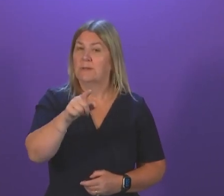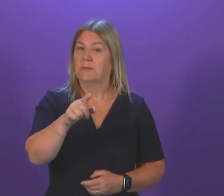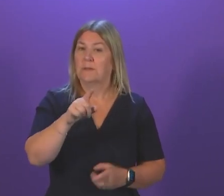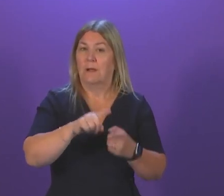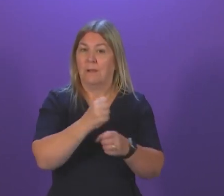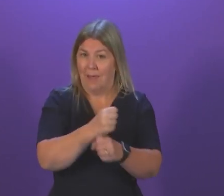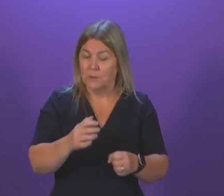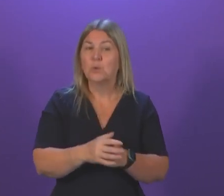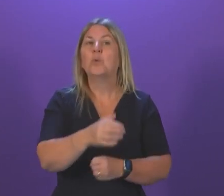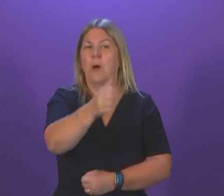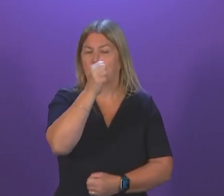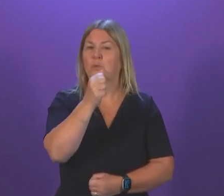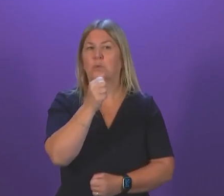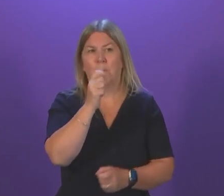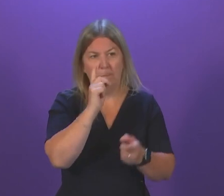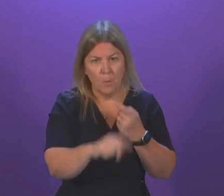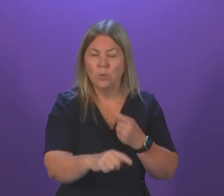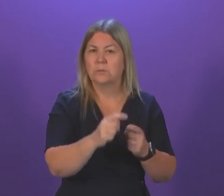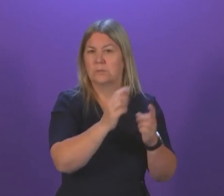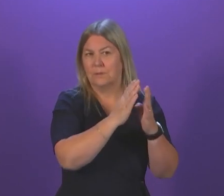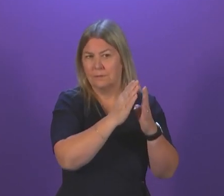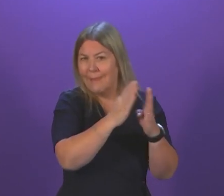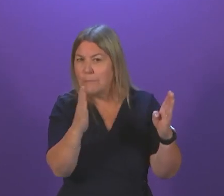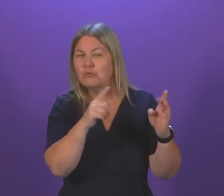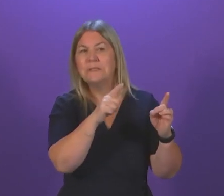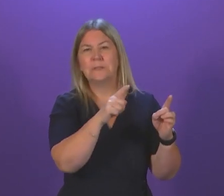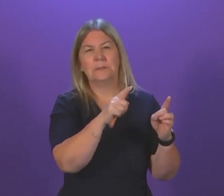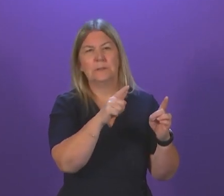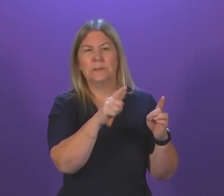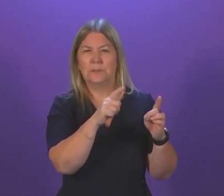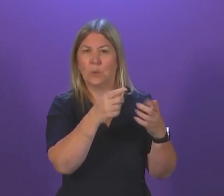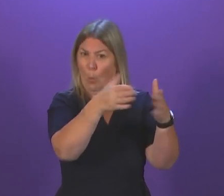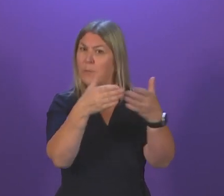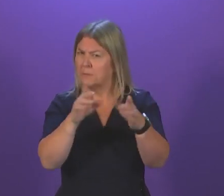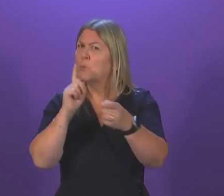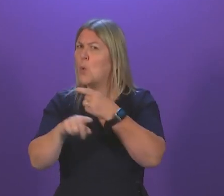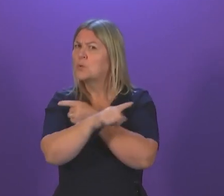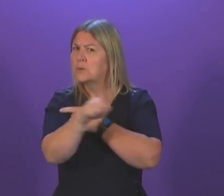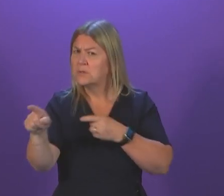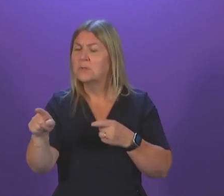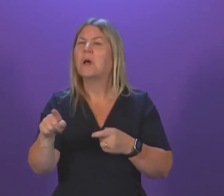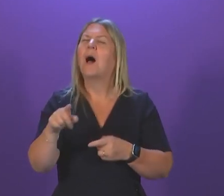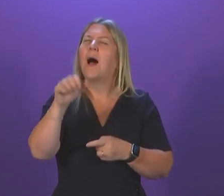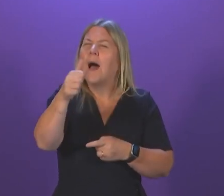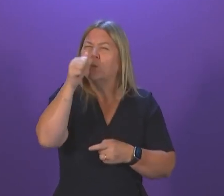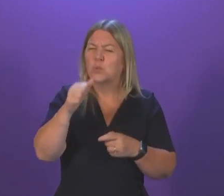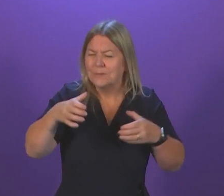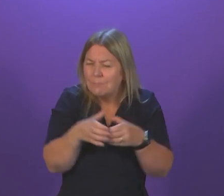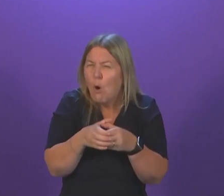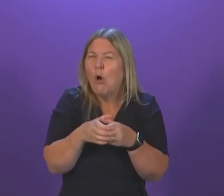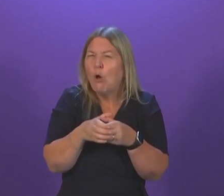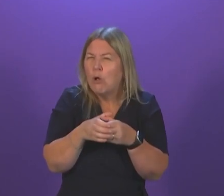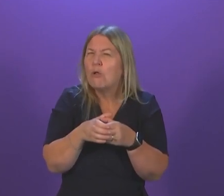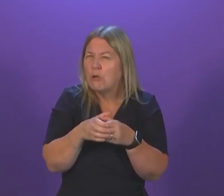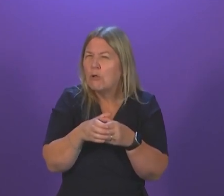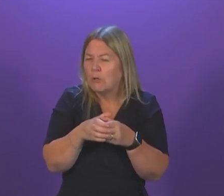to people and where the small number of libraries that are not open there are reasons for that that I know the council has set